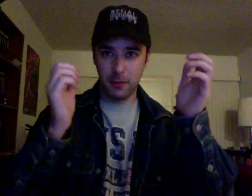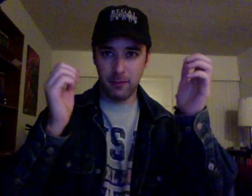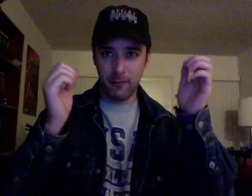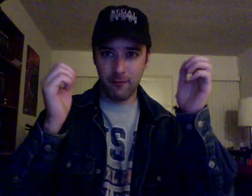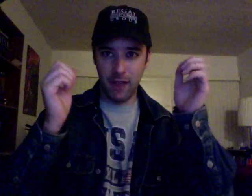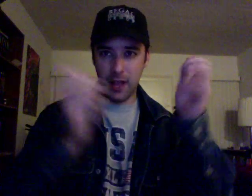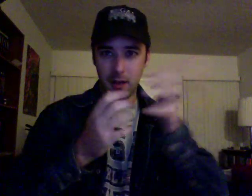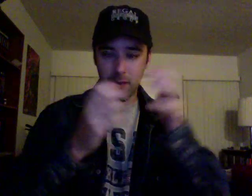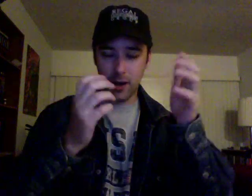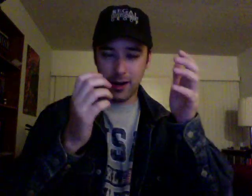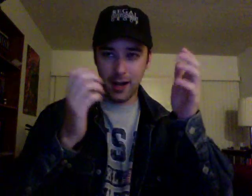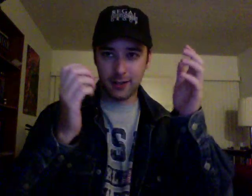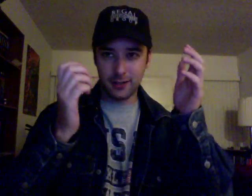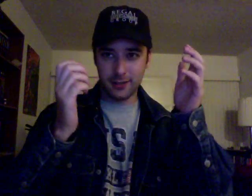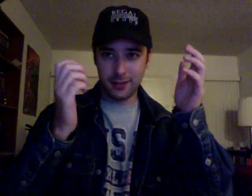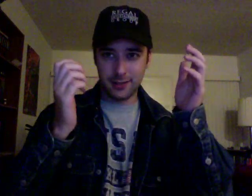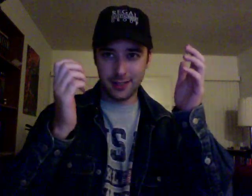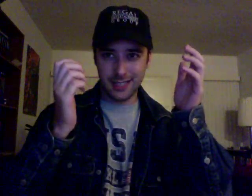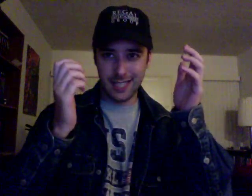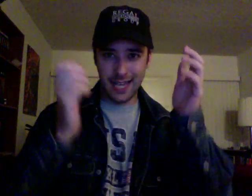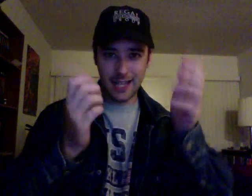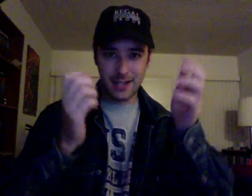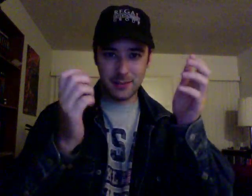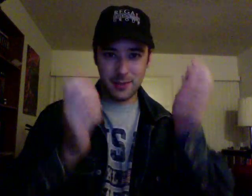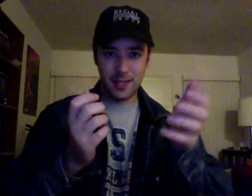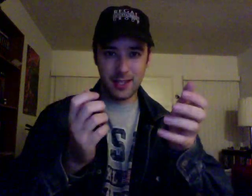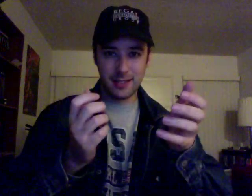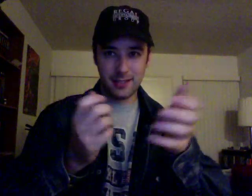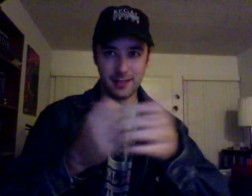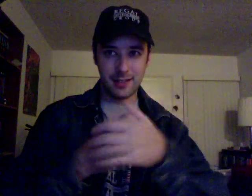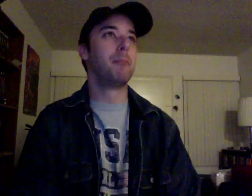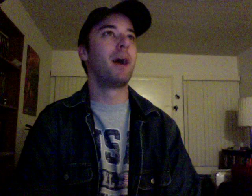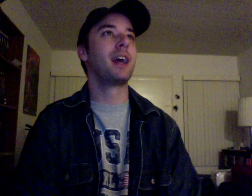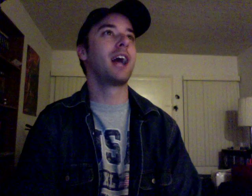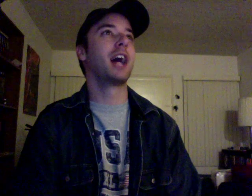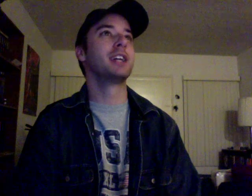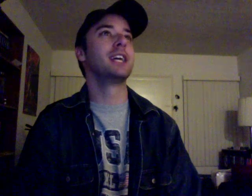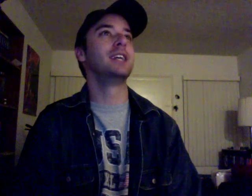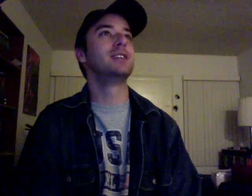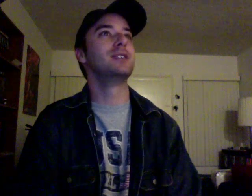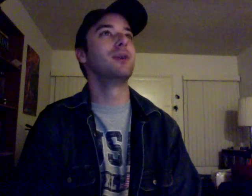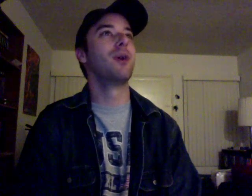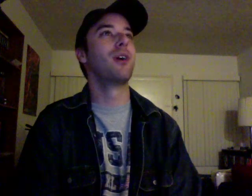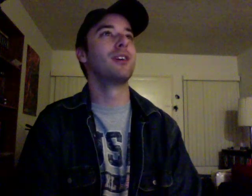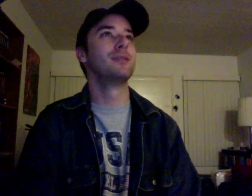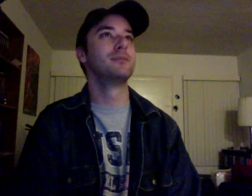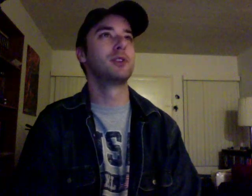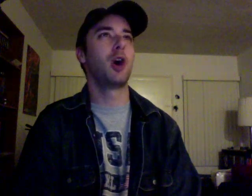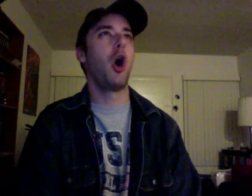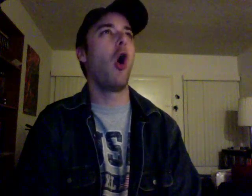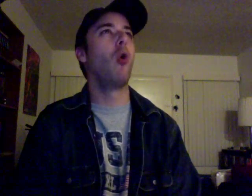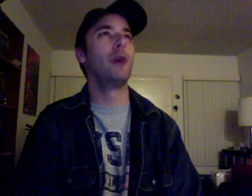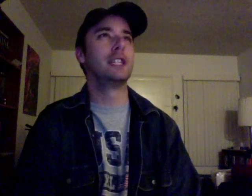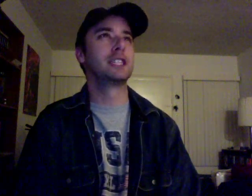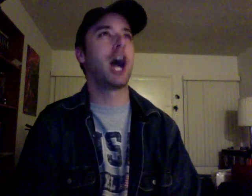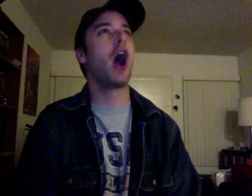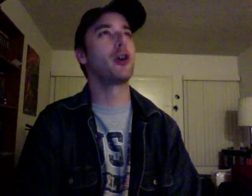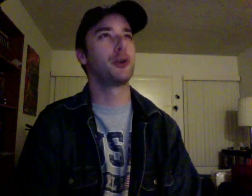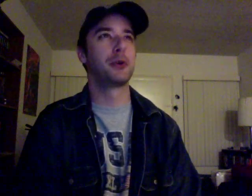fake American accent just can't compete. My Conquistador. Always conquering.